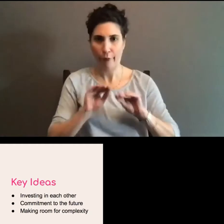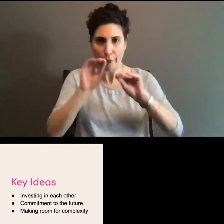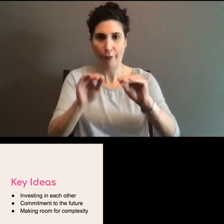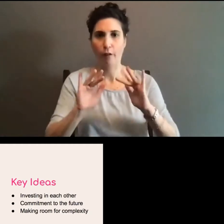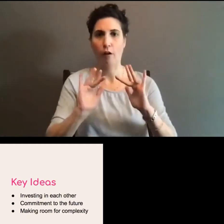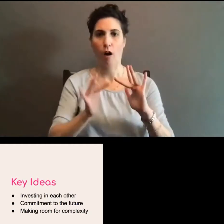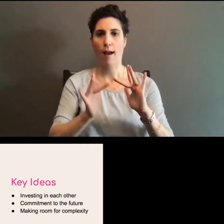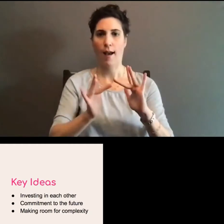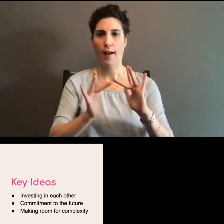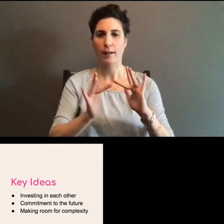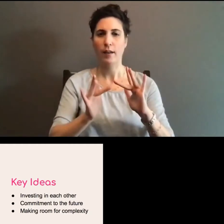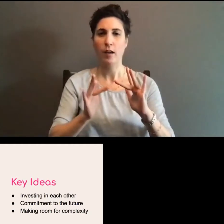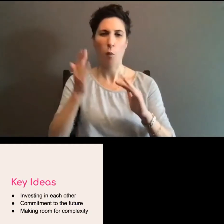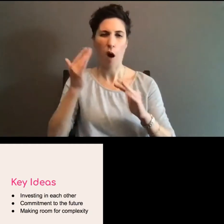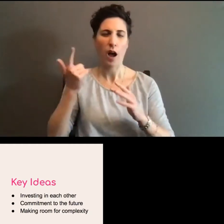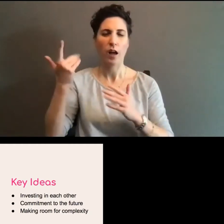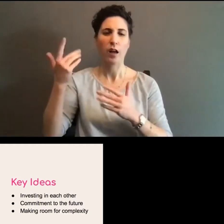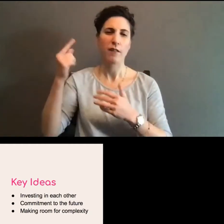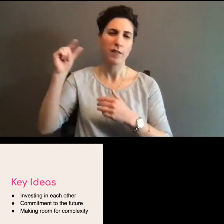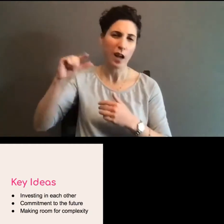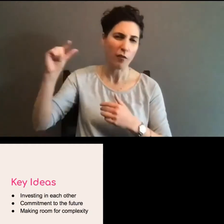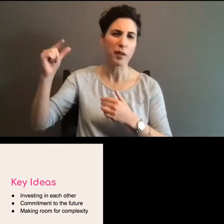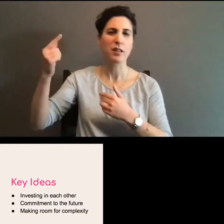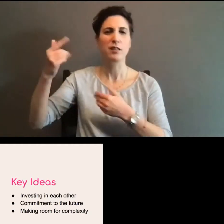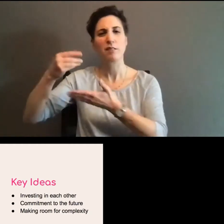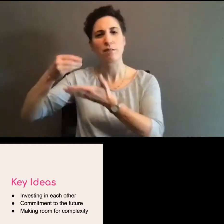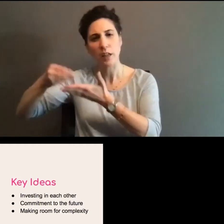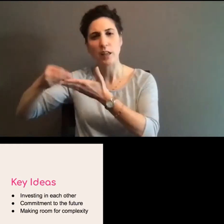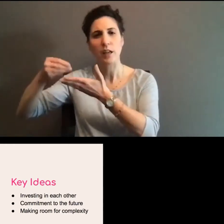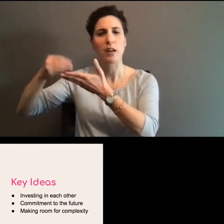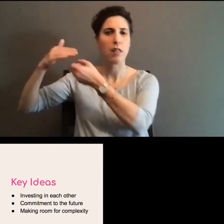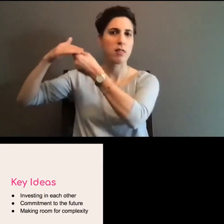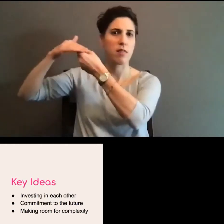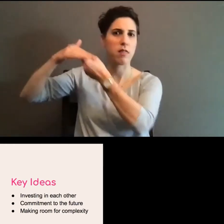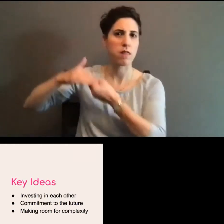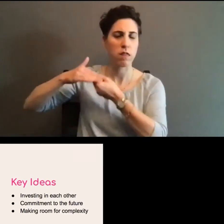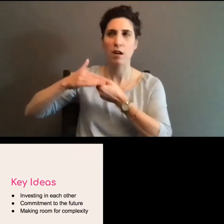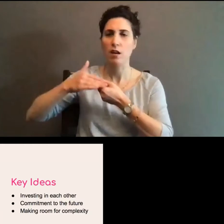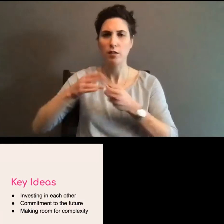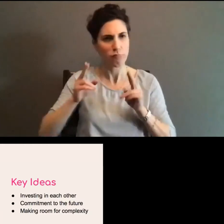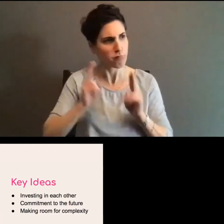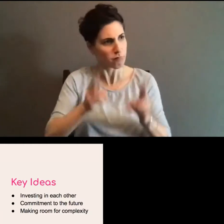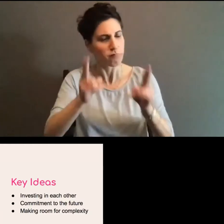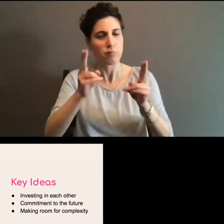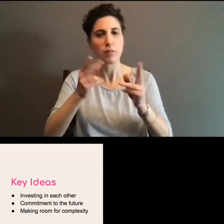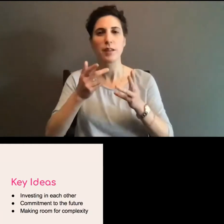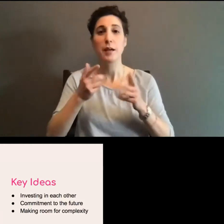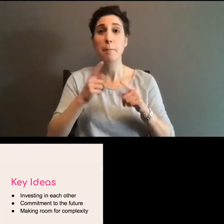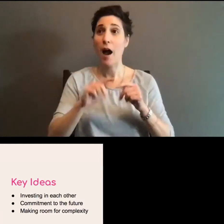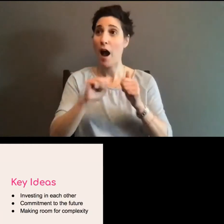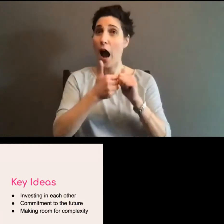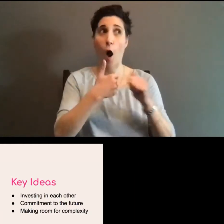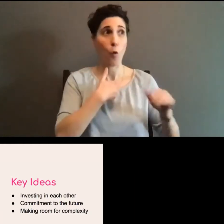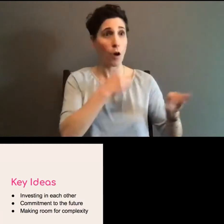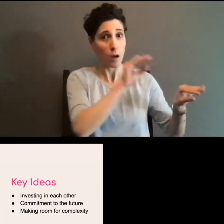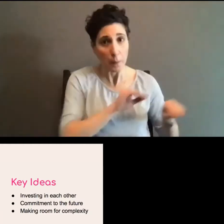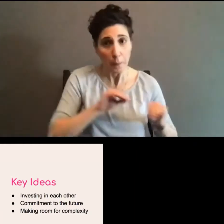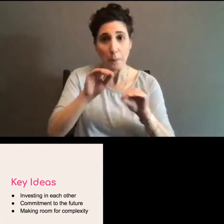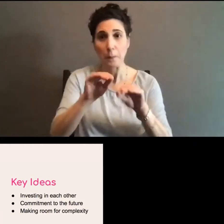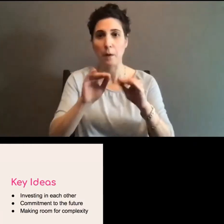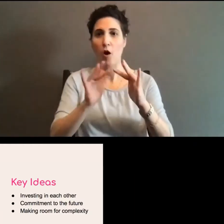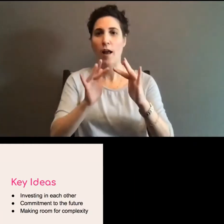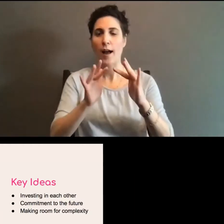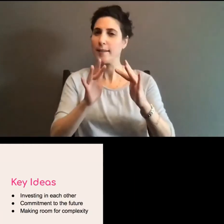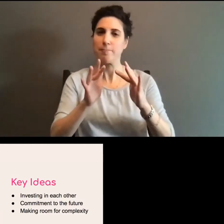and this and that, but really sometimes what has happened, um, is there's not so much intention and how these programs get adapted